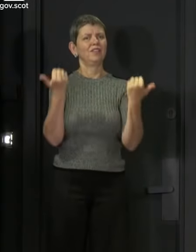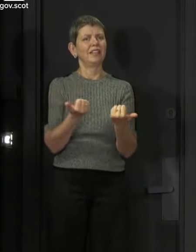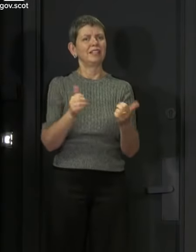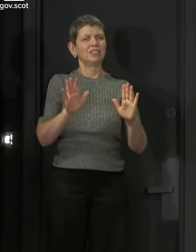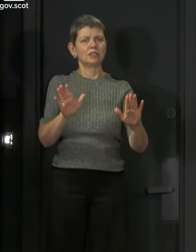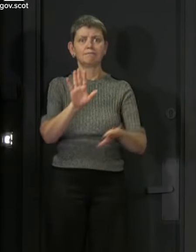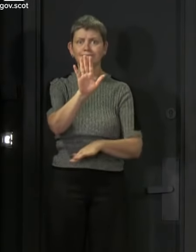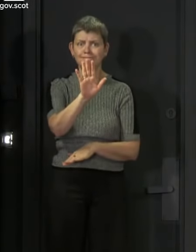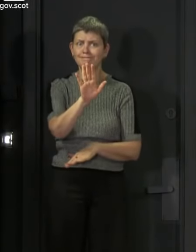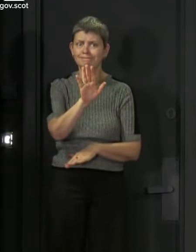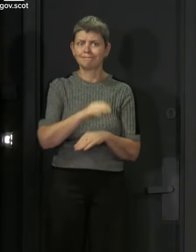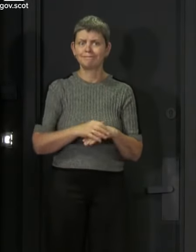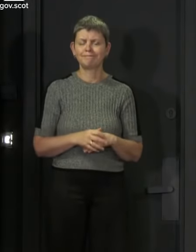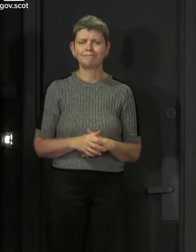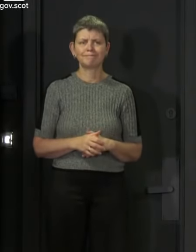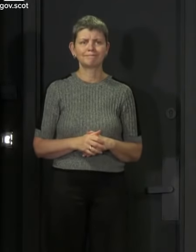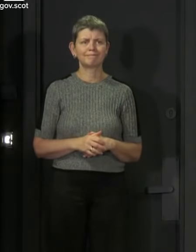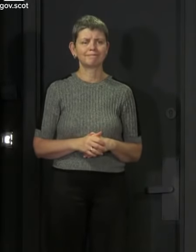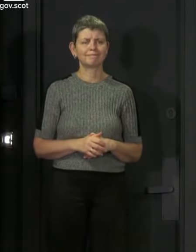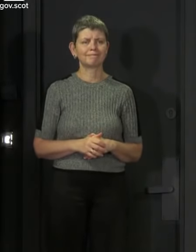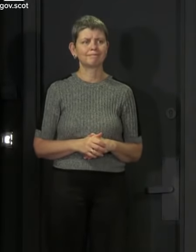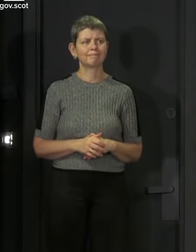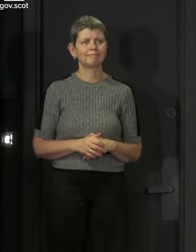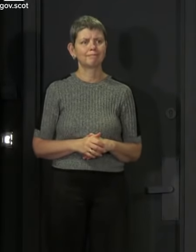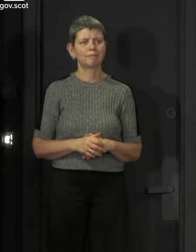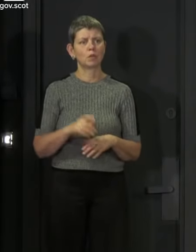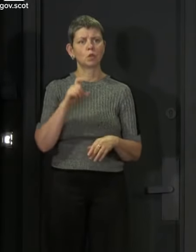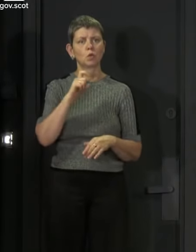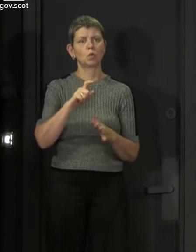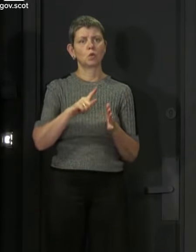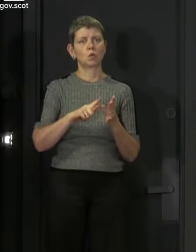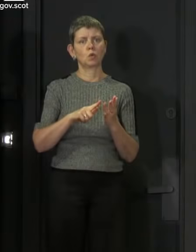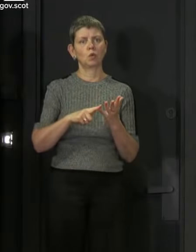experiencing over the next few days. Paul Malick from The Courier.